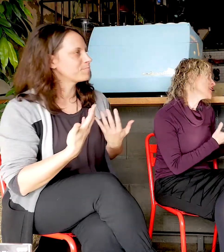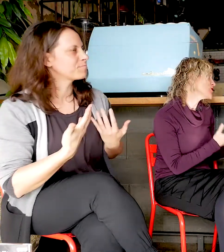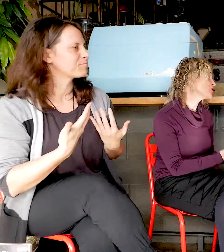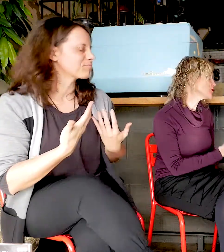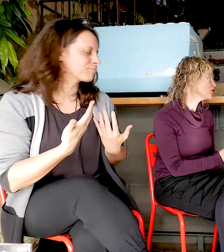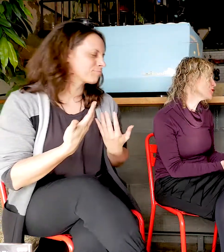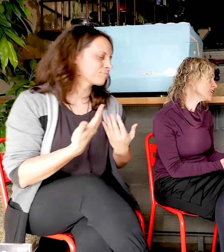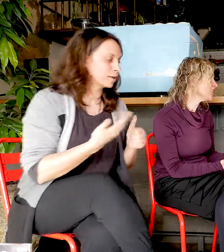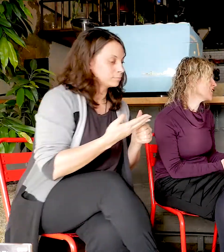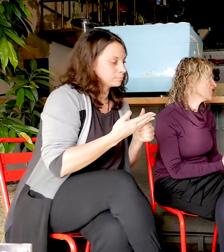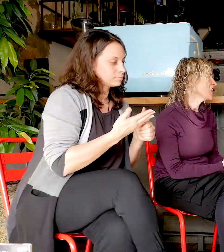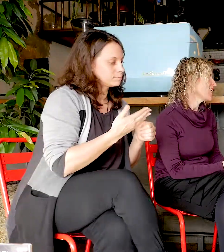is your story.